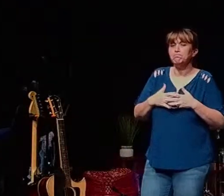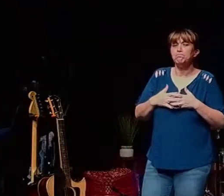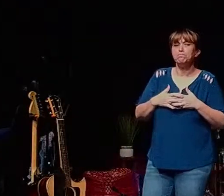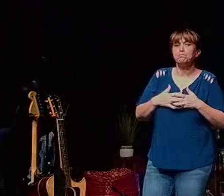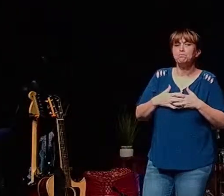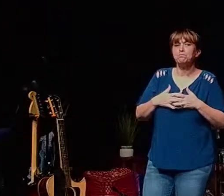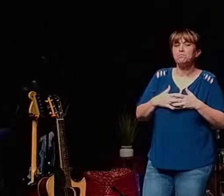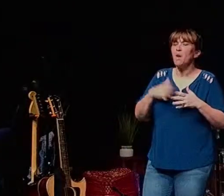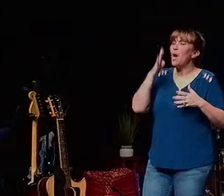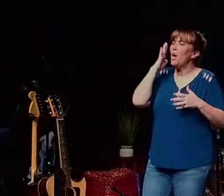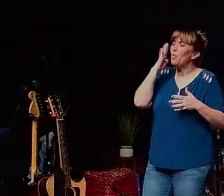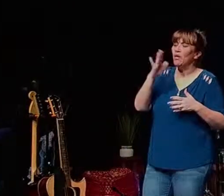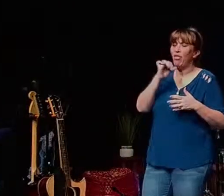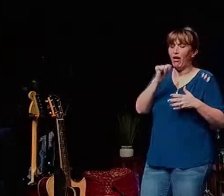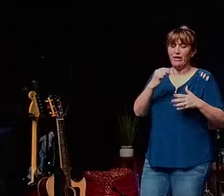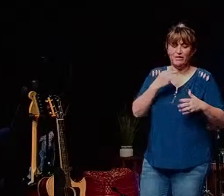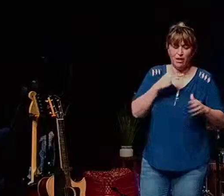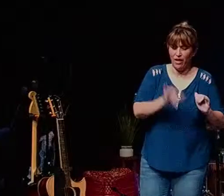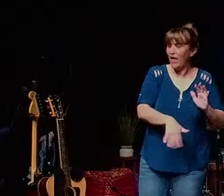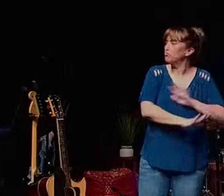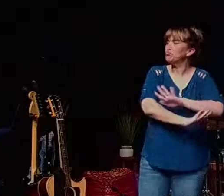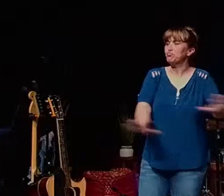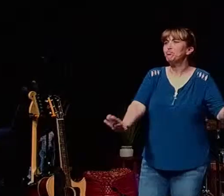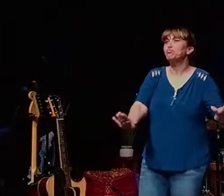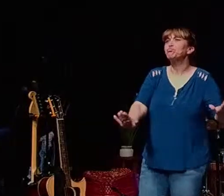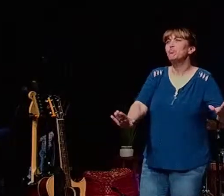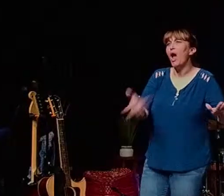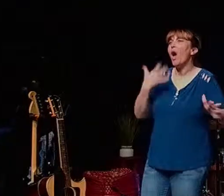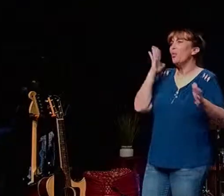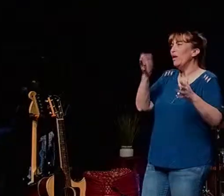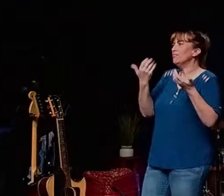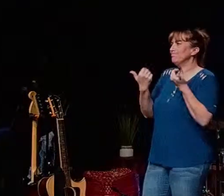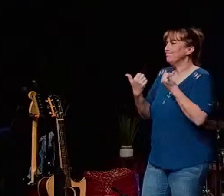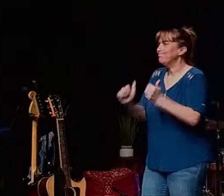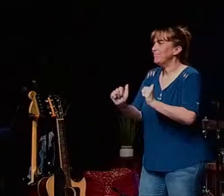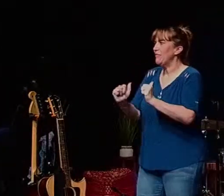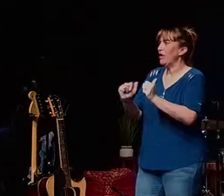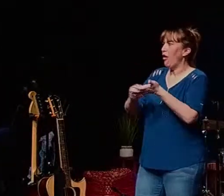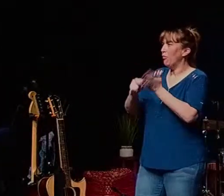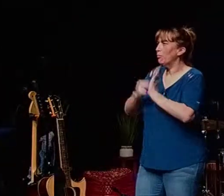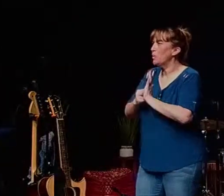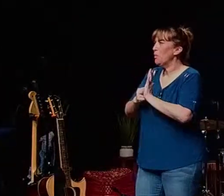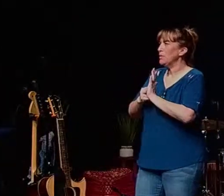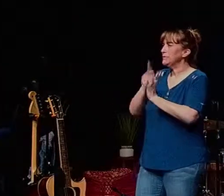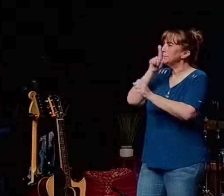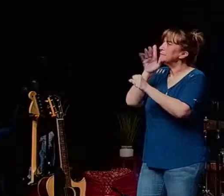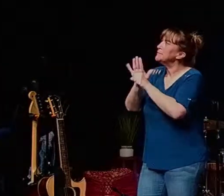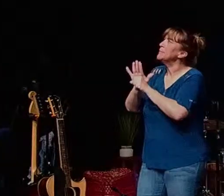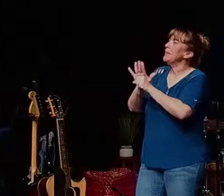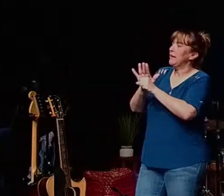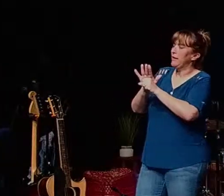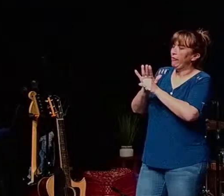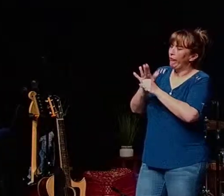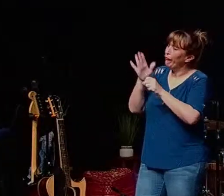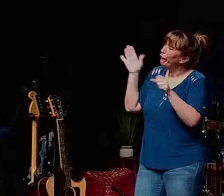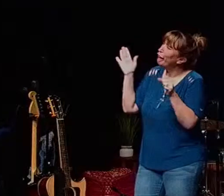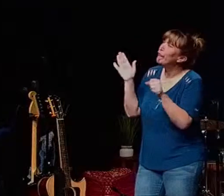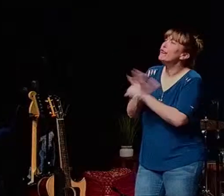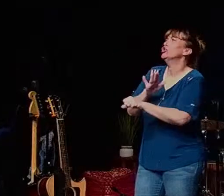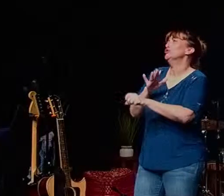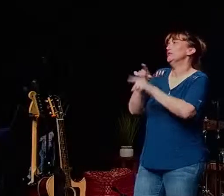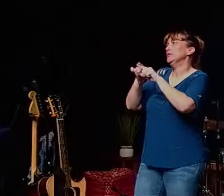i will not fall into that and making an effort an intentional effort to recommit to a life of full dependency